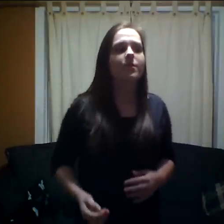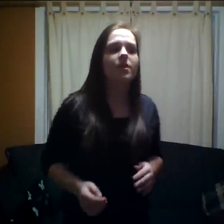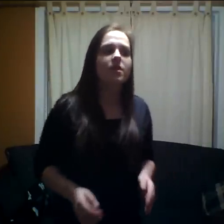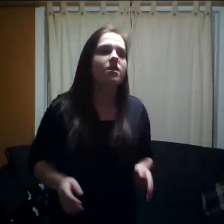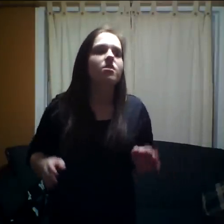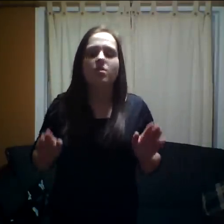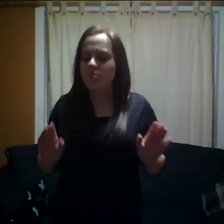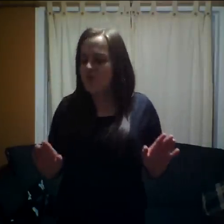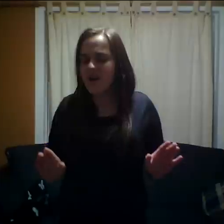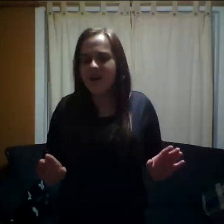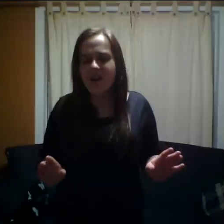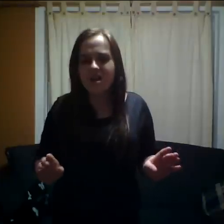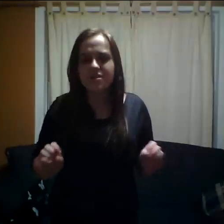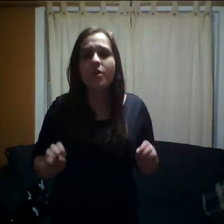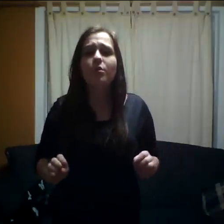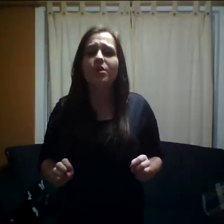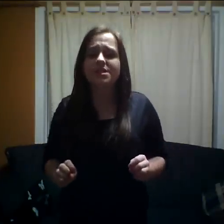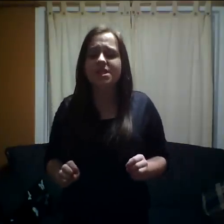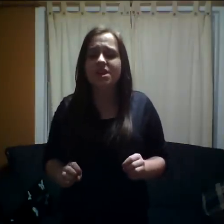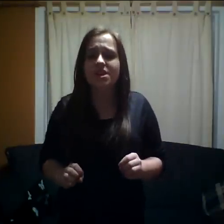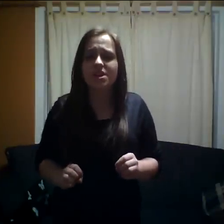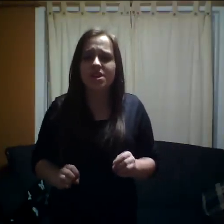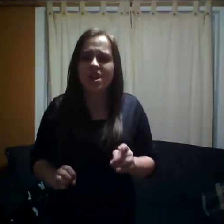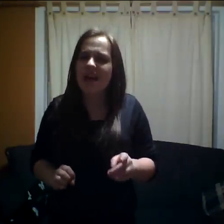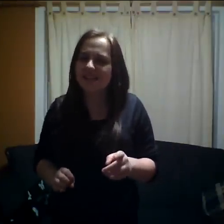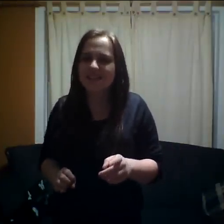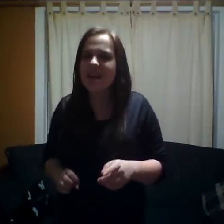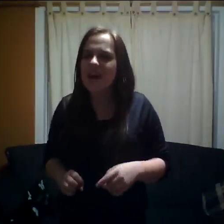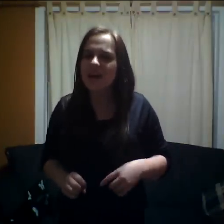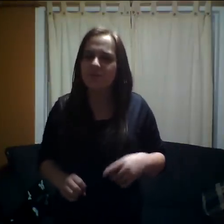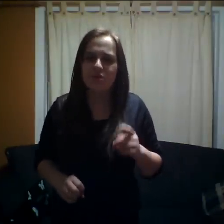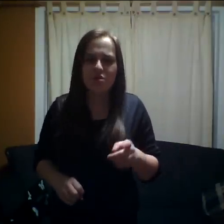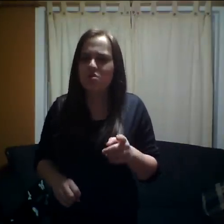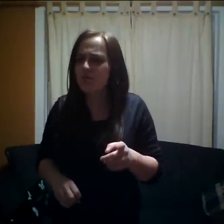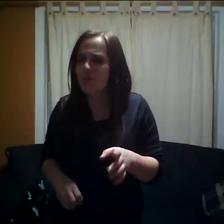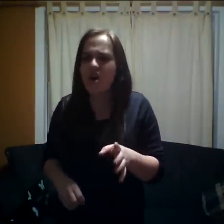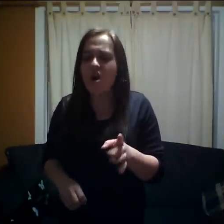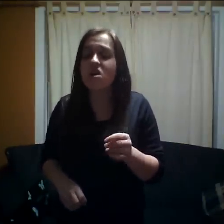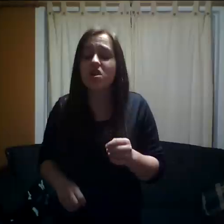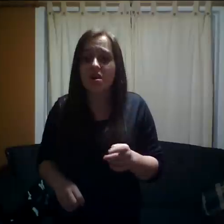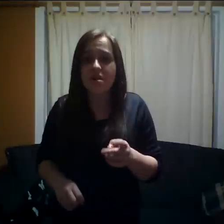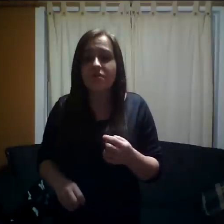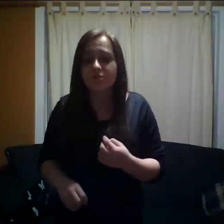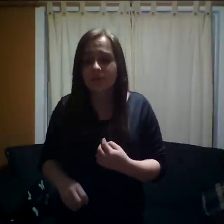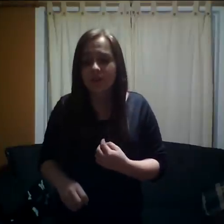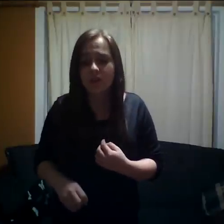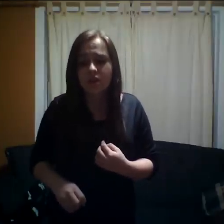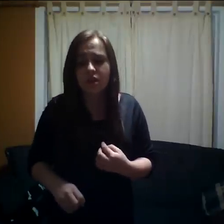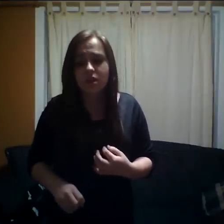When was the last time you thought of me?